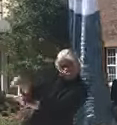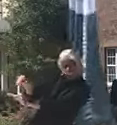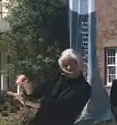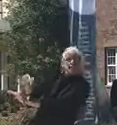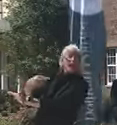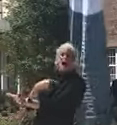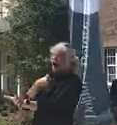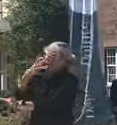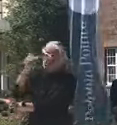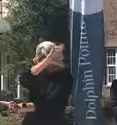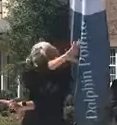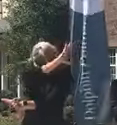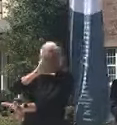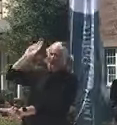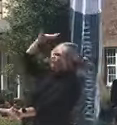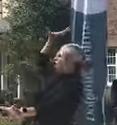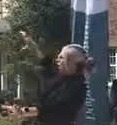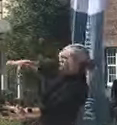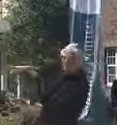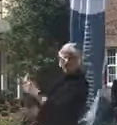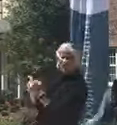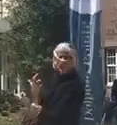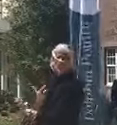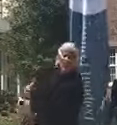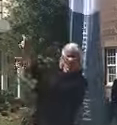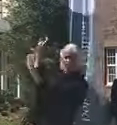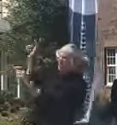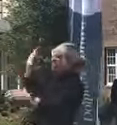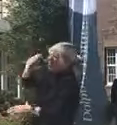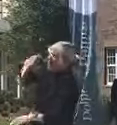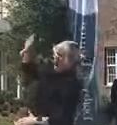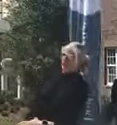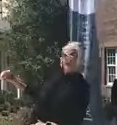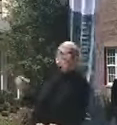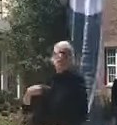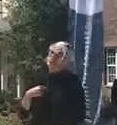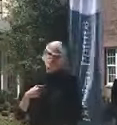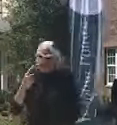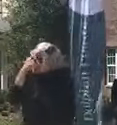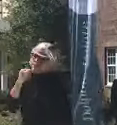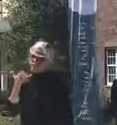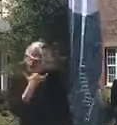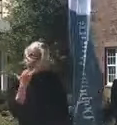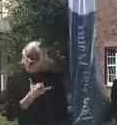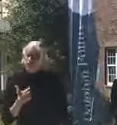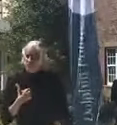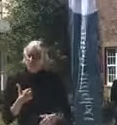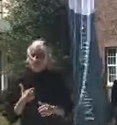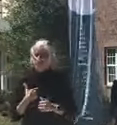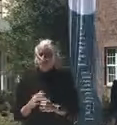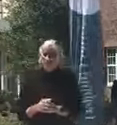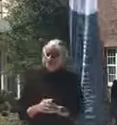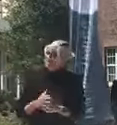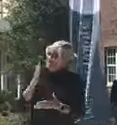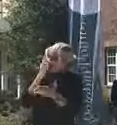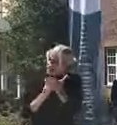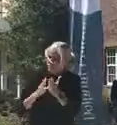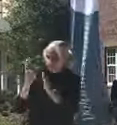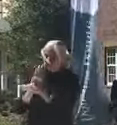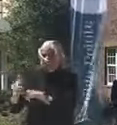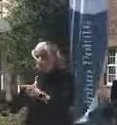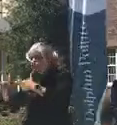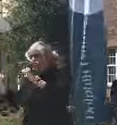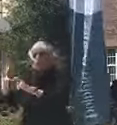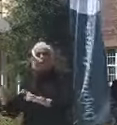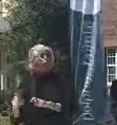to some of these multinational corporations. I think that was really, really wrong to have some of those businesses taking that. And I would say any